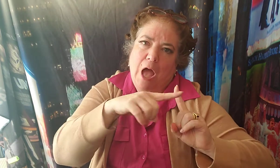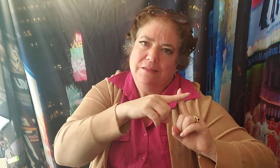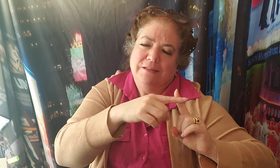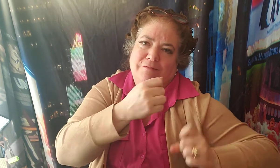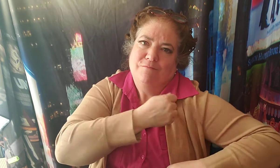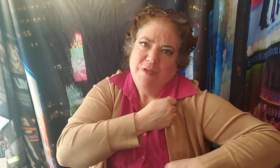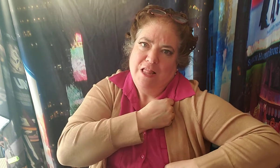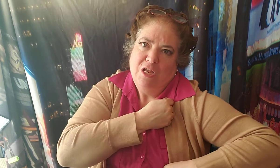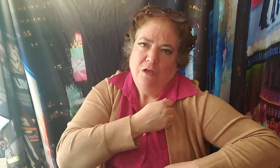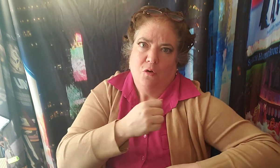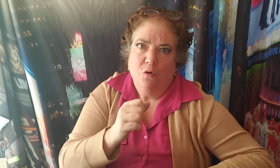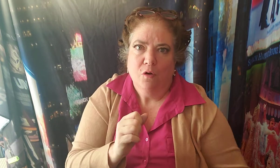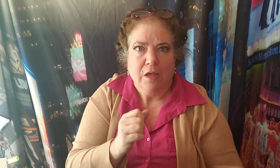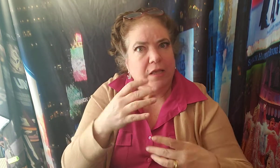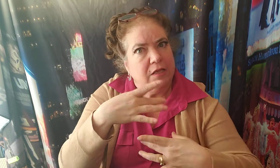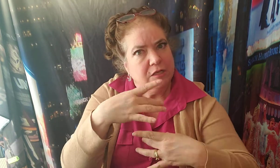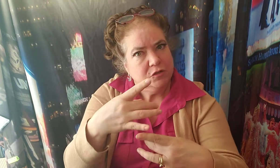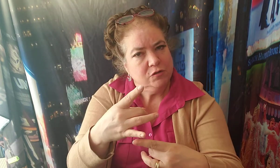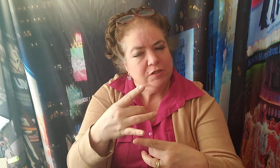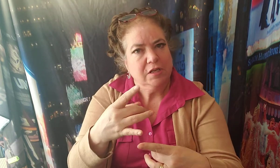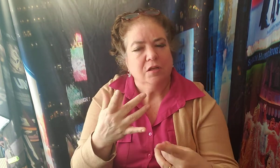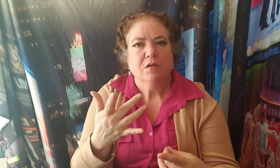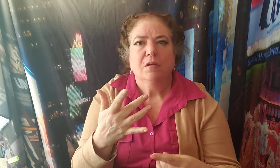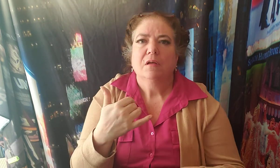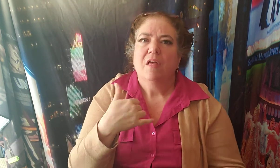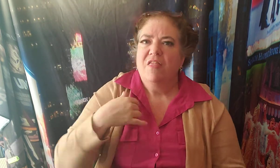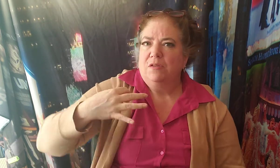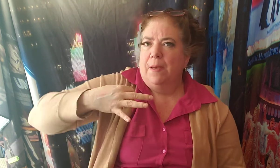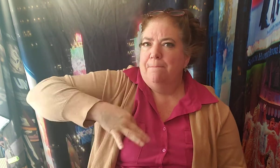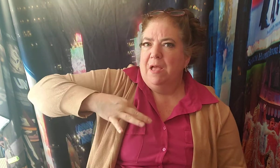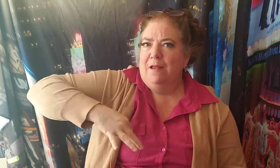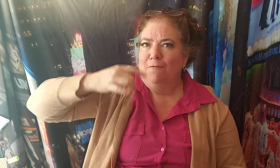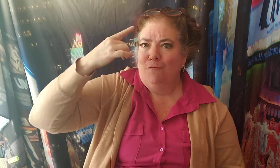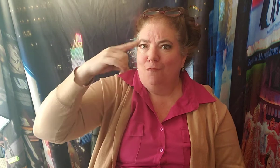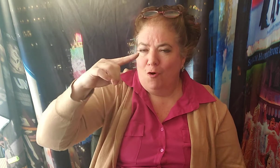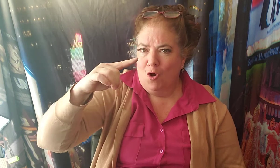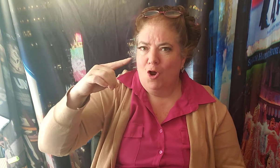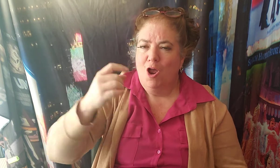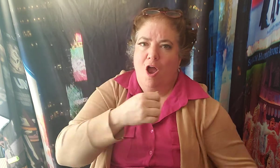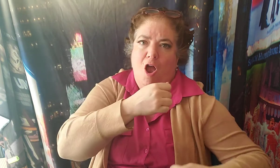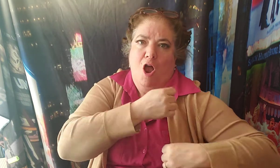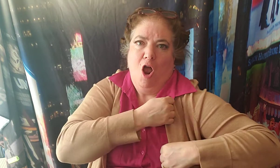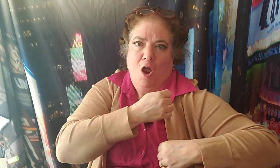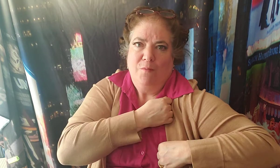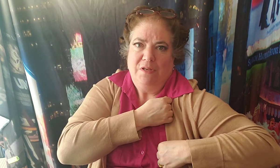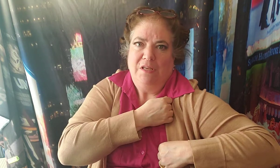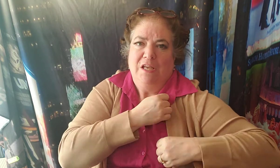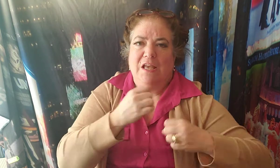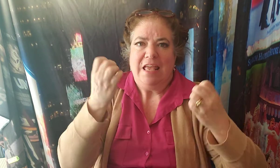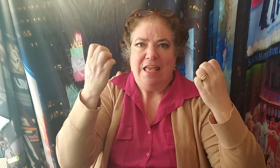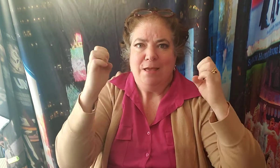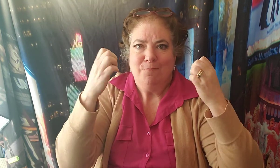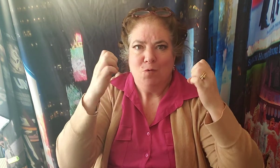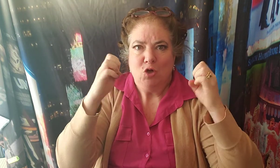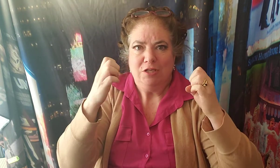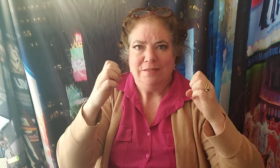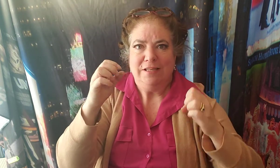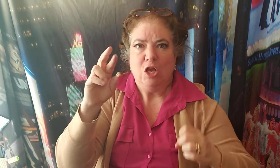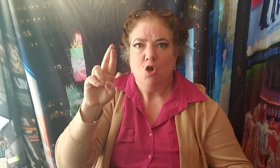For the benefit of the Army Emergency Relief Fund Many of the performers Juggled rehearsal